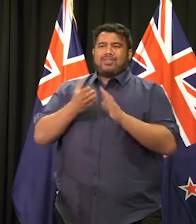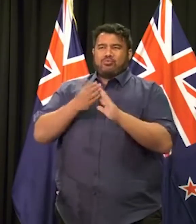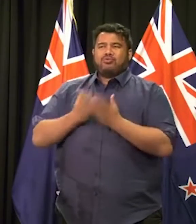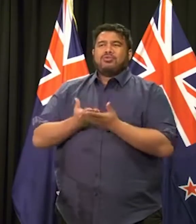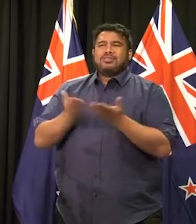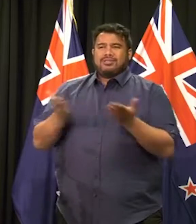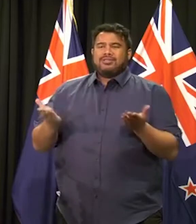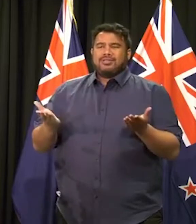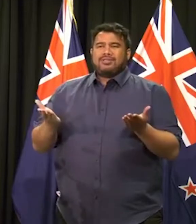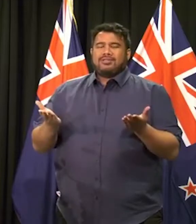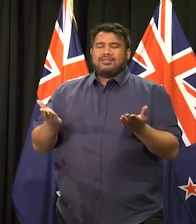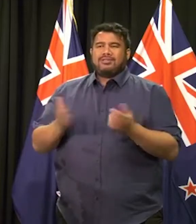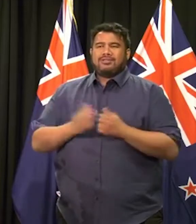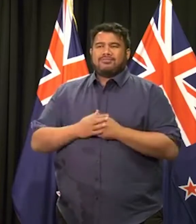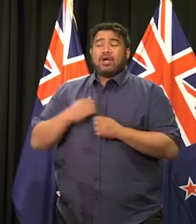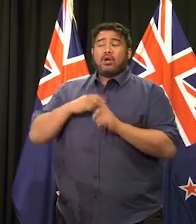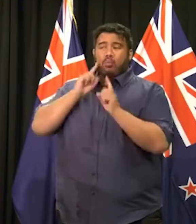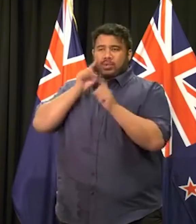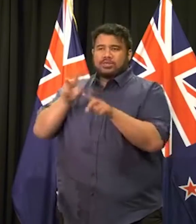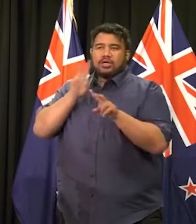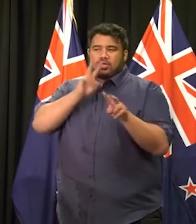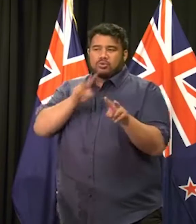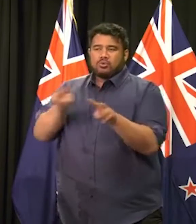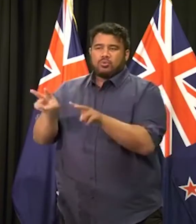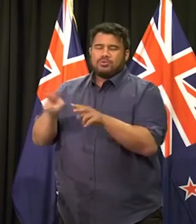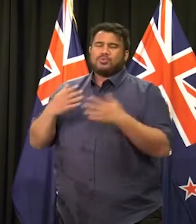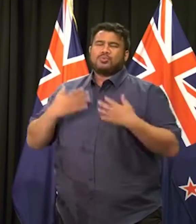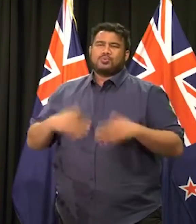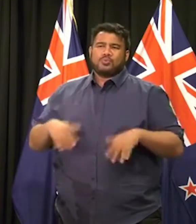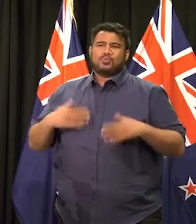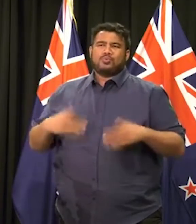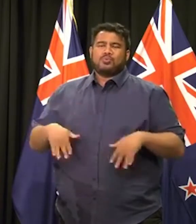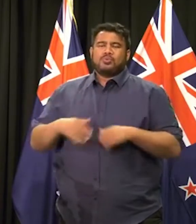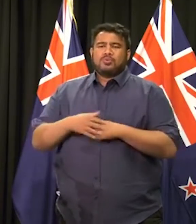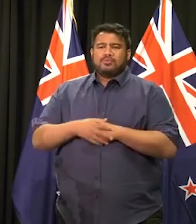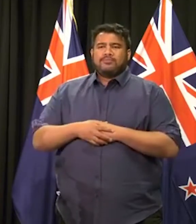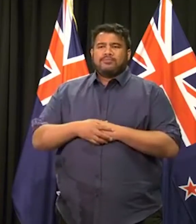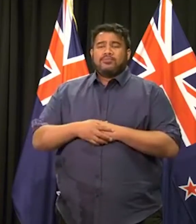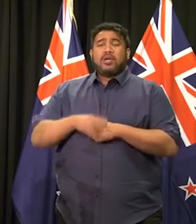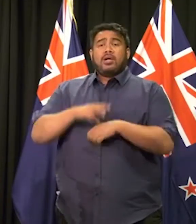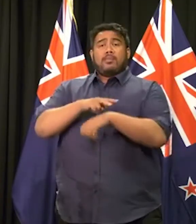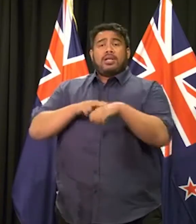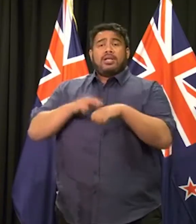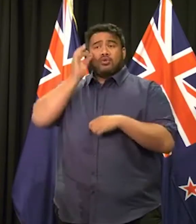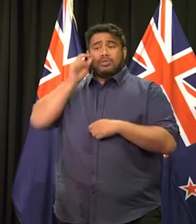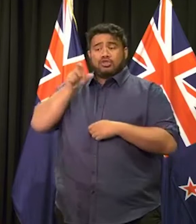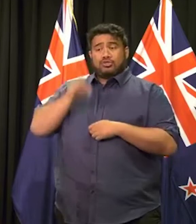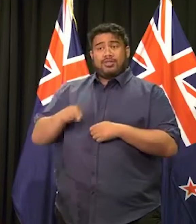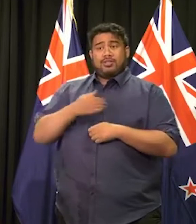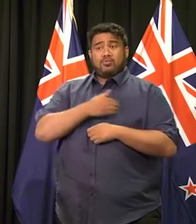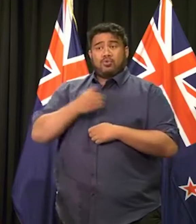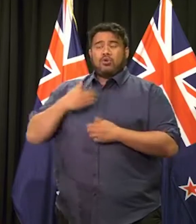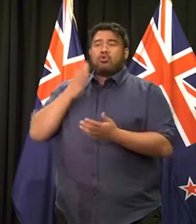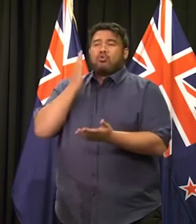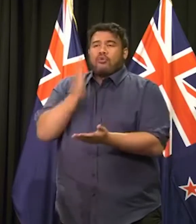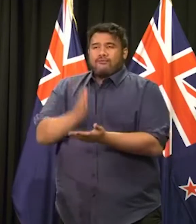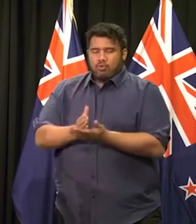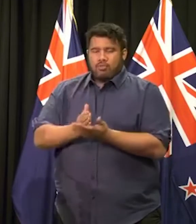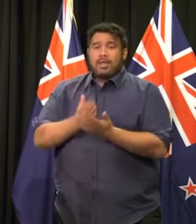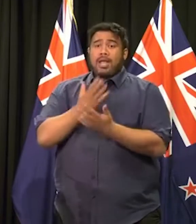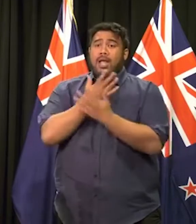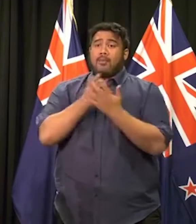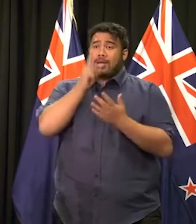As the Police Commissioner confirmed this morning, 50 people have been killed and 34 people remain in